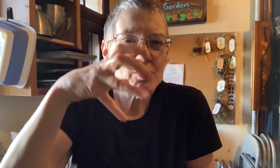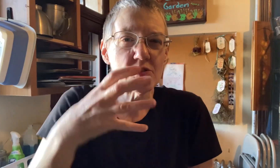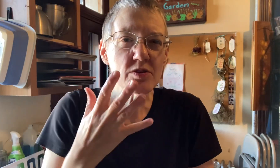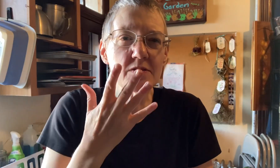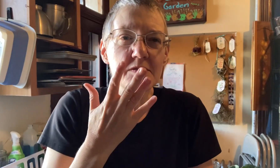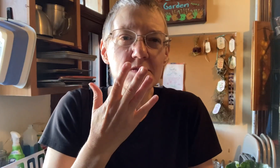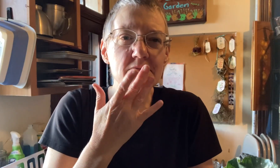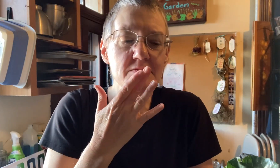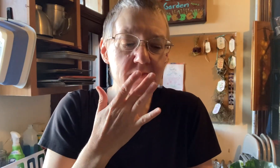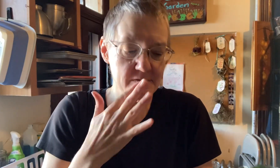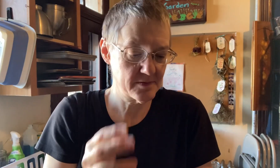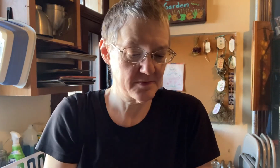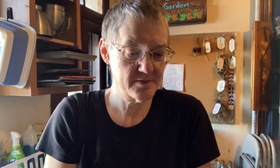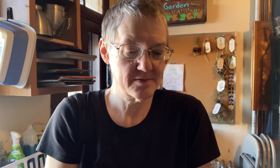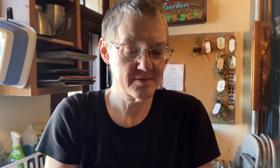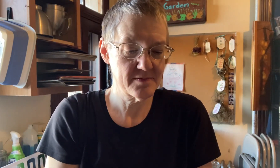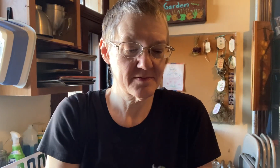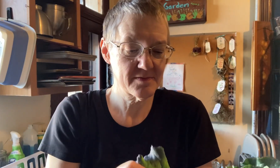i love these rich colors